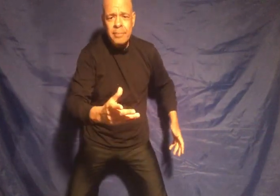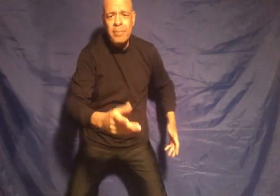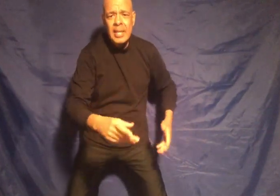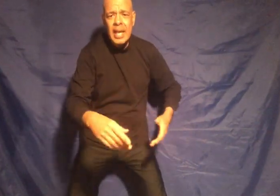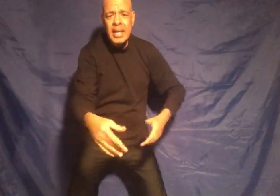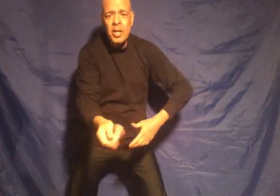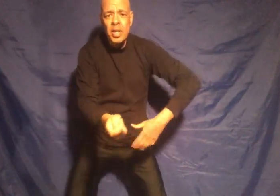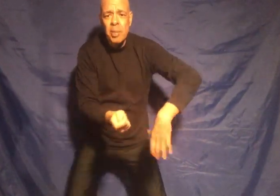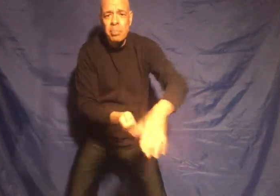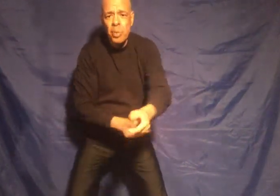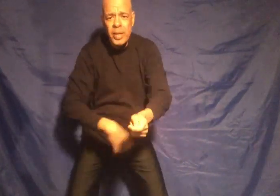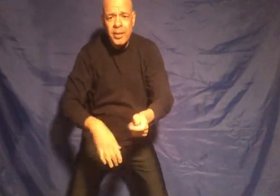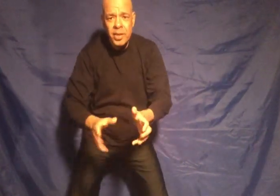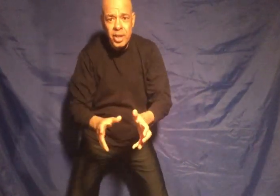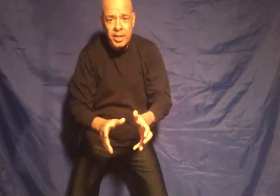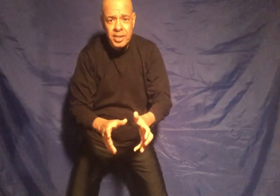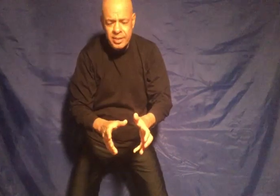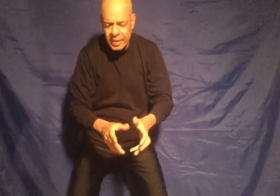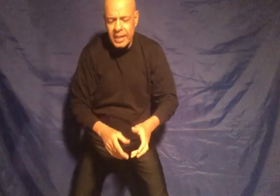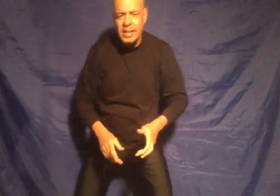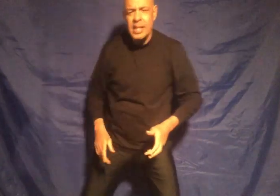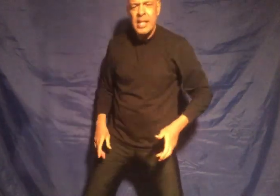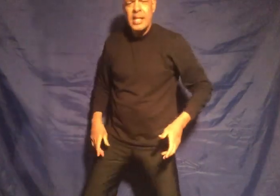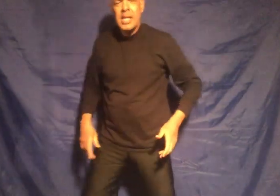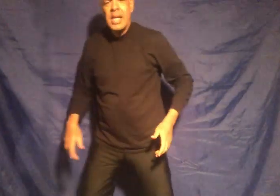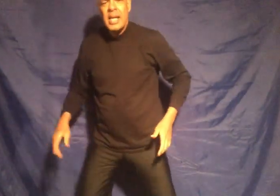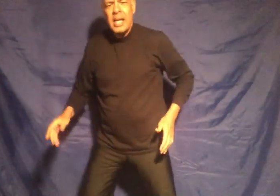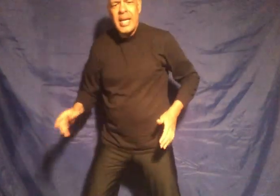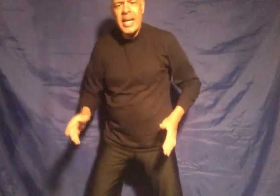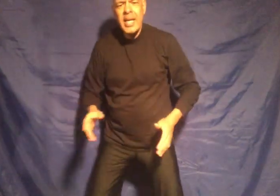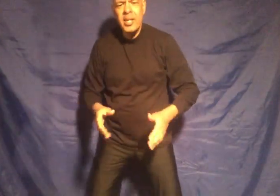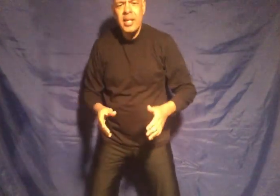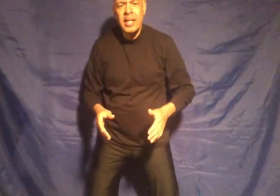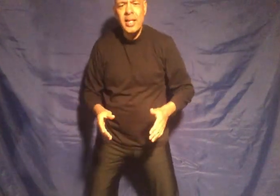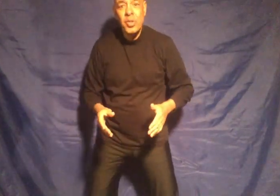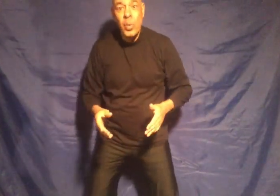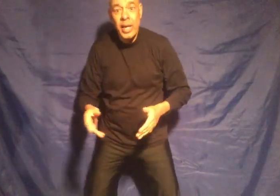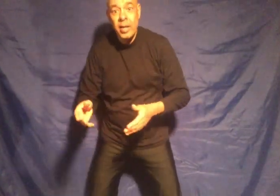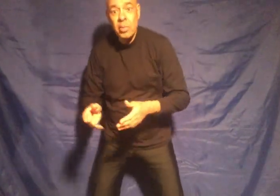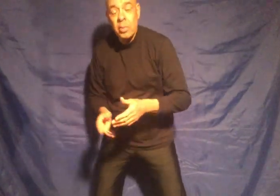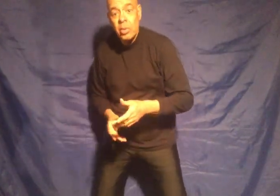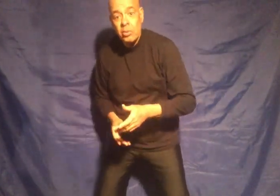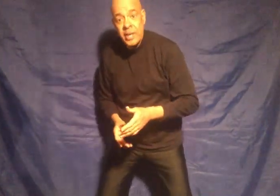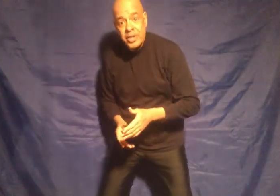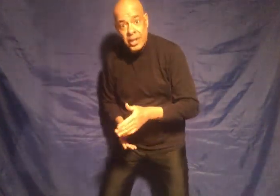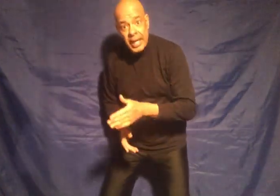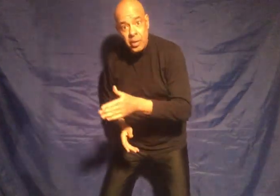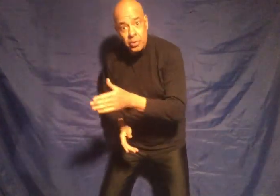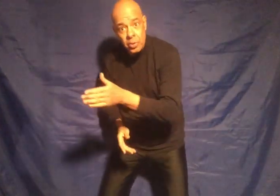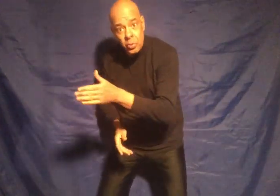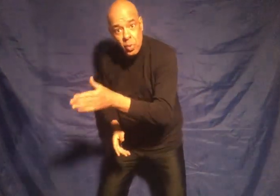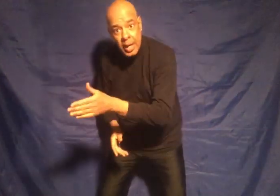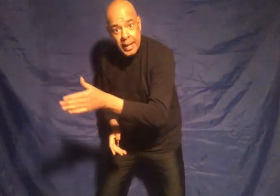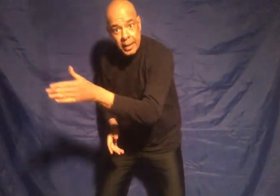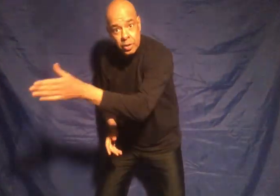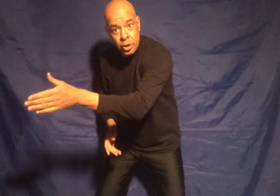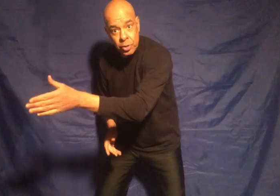and now you're gonna pull in the goods right here is where reaching out one and two